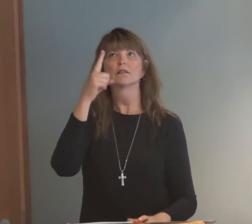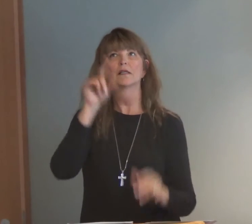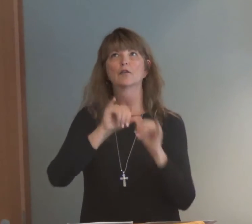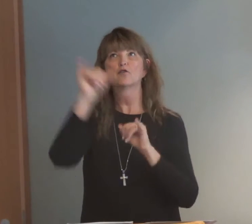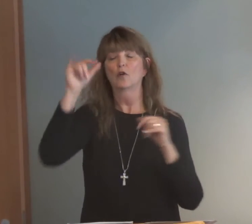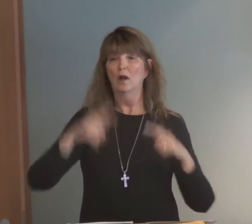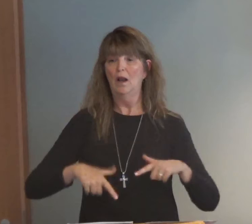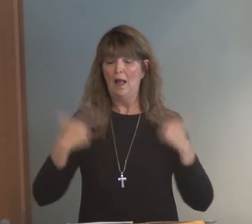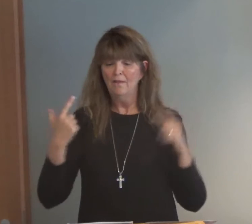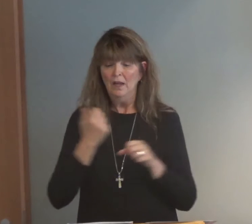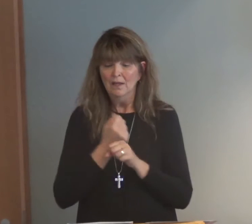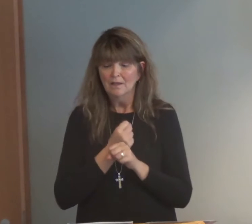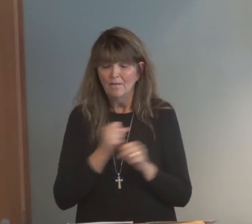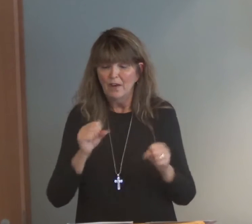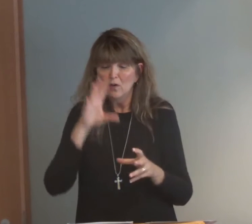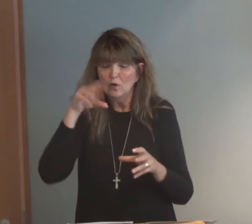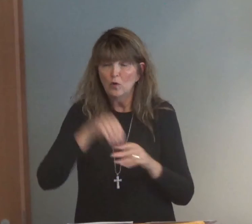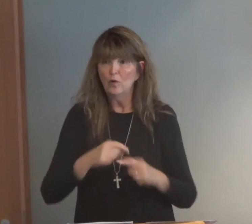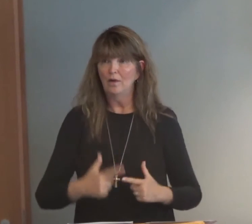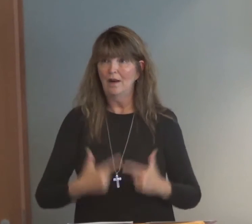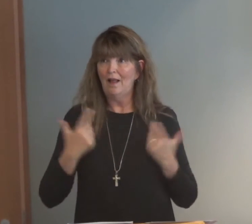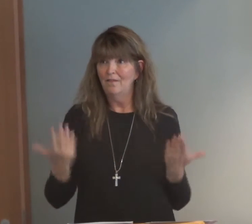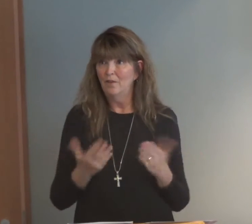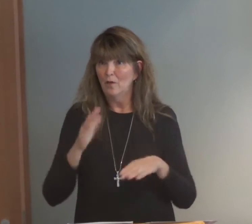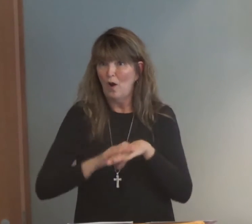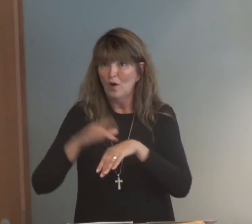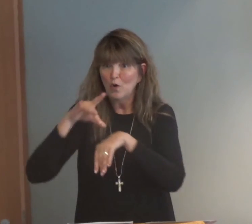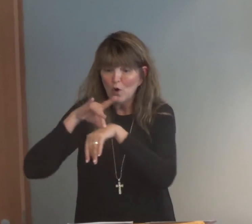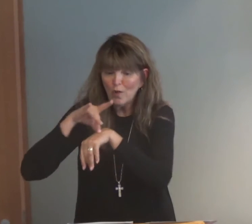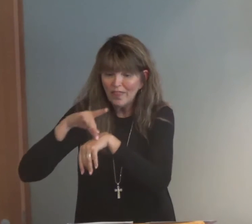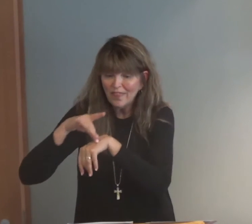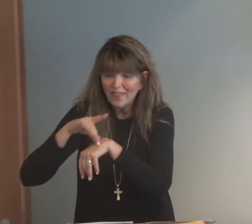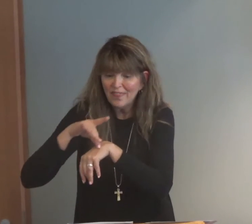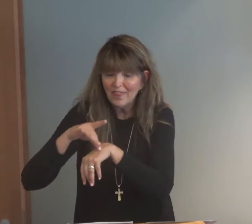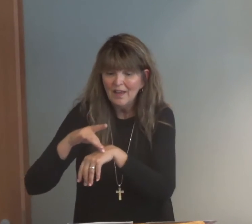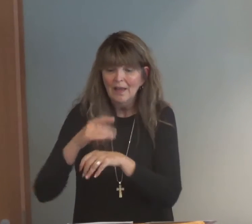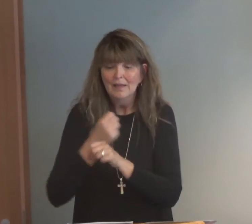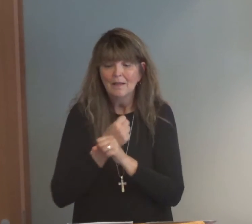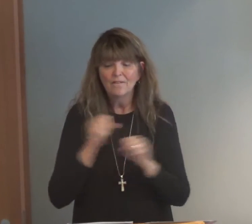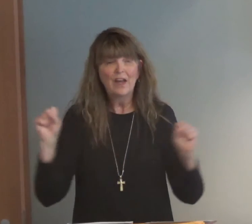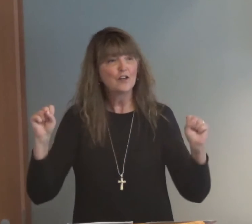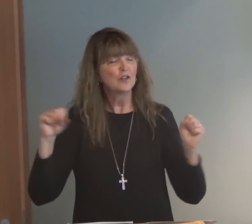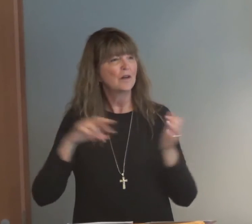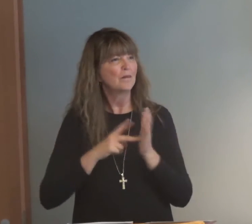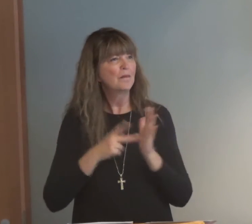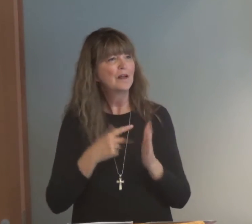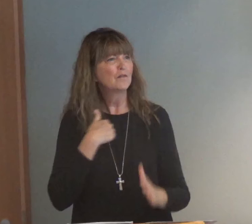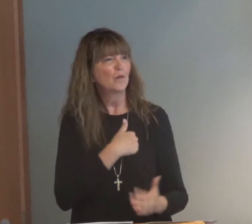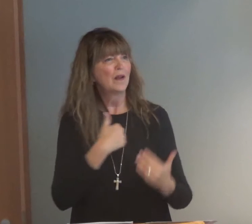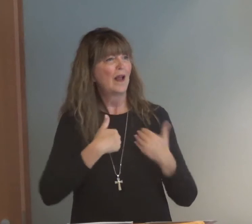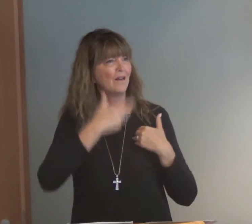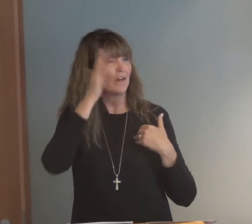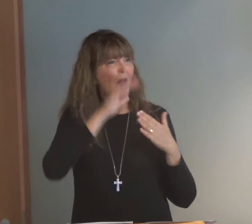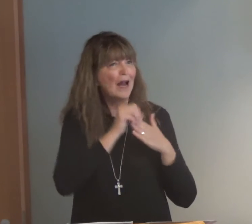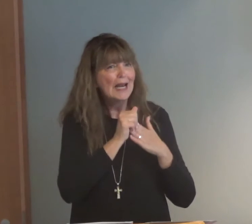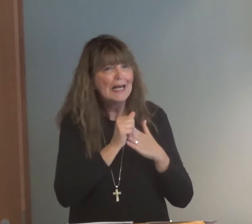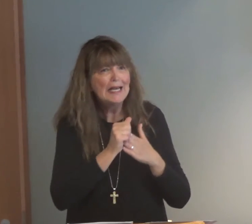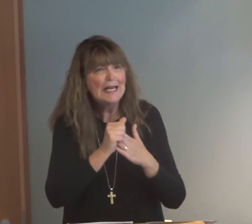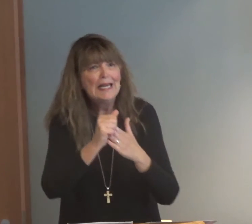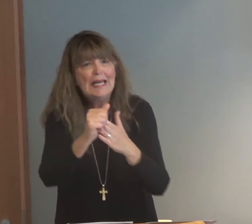salvation doesn't mean that, doesn't just apply to eternal life. Salvation applies right here to this